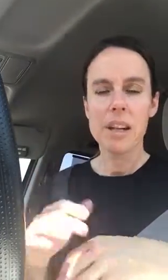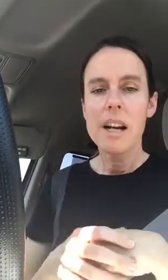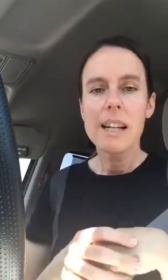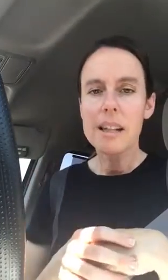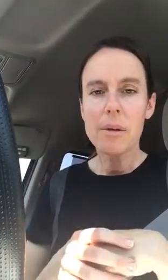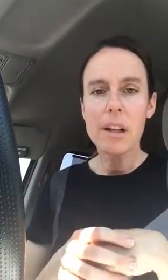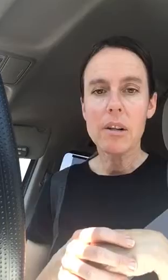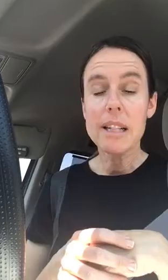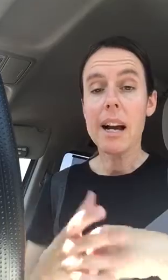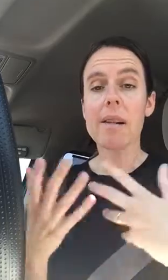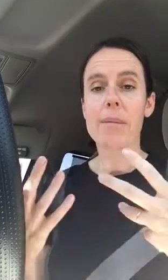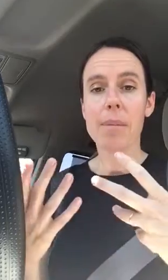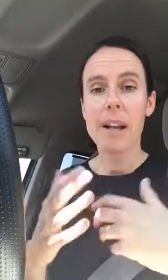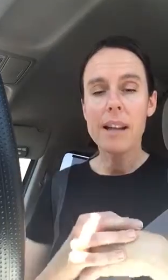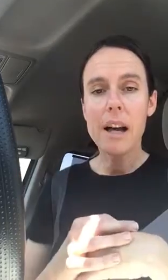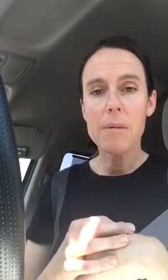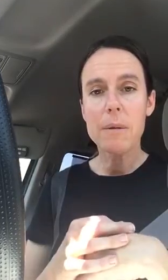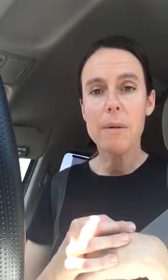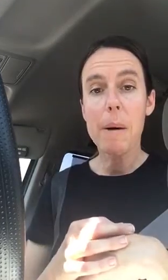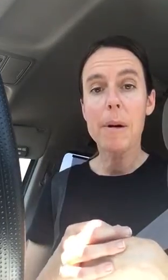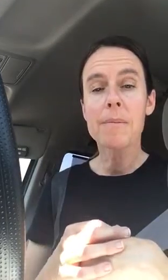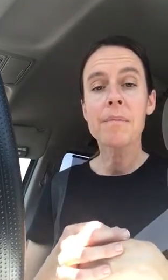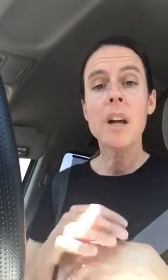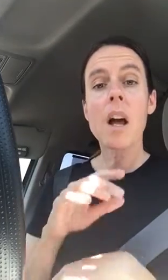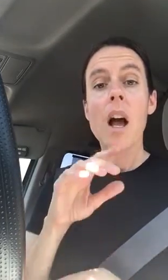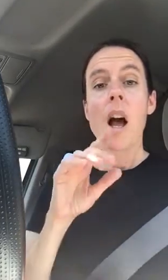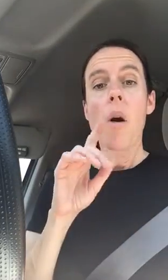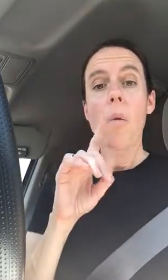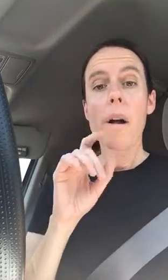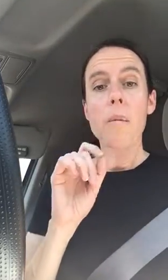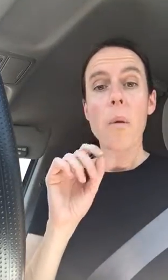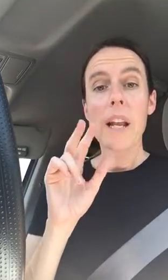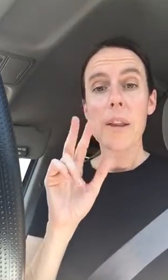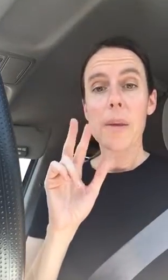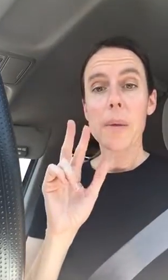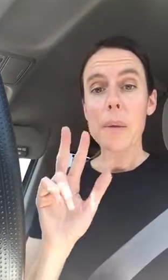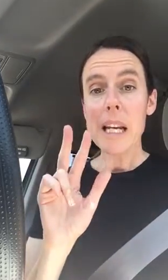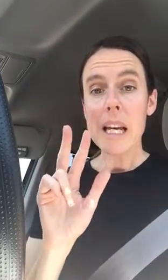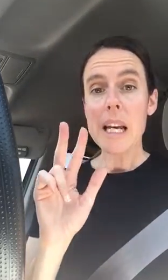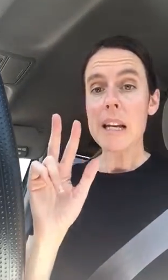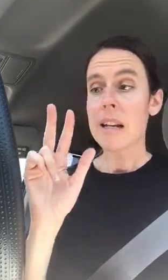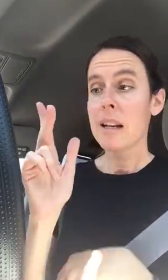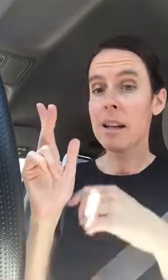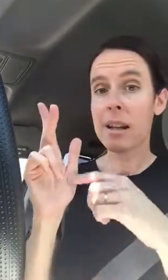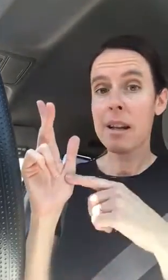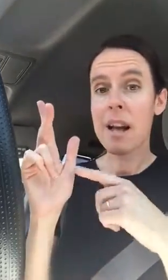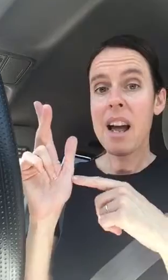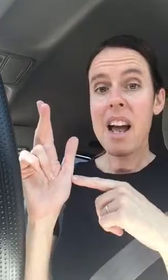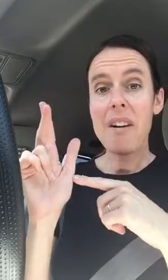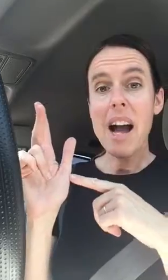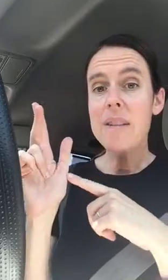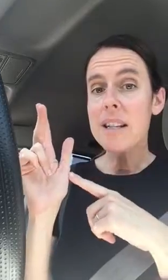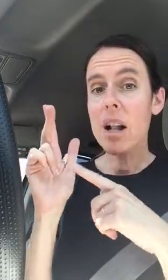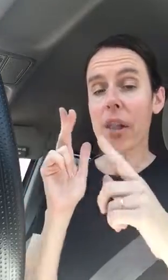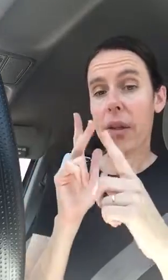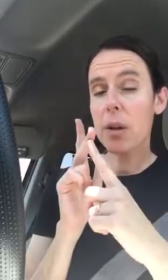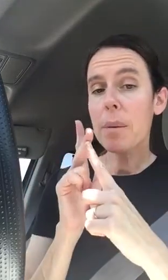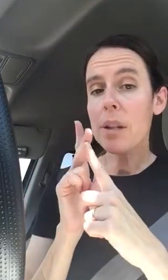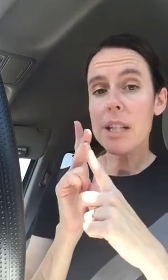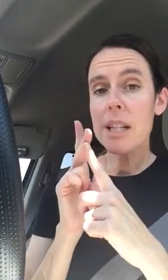It's not really a great sign, but that helps me remember 1.3 If I have to tell a third person